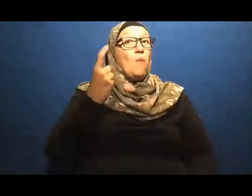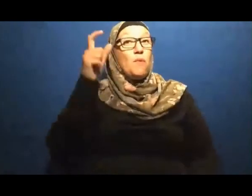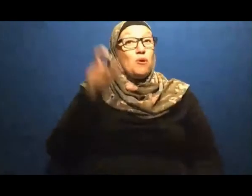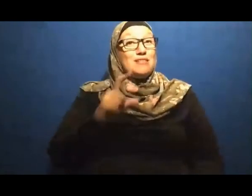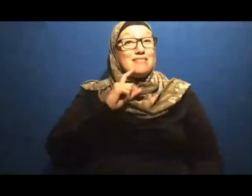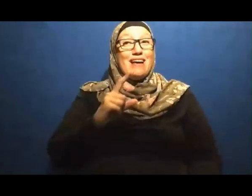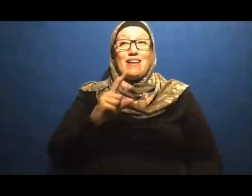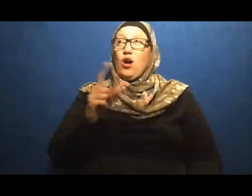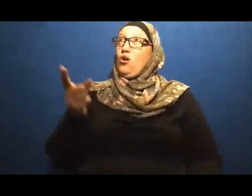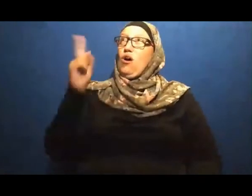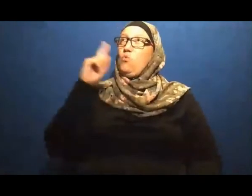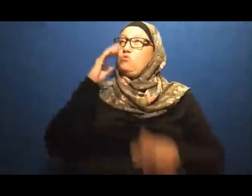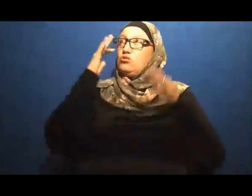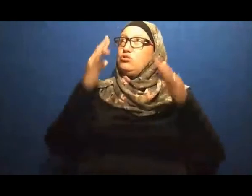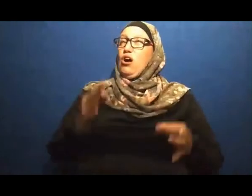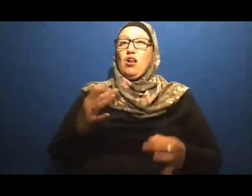have this ayat In the Quran